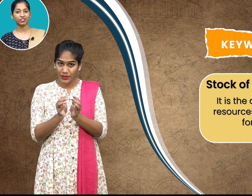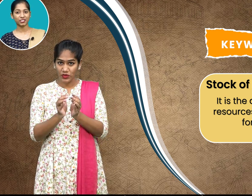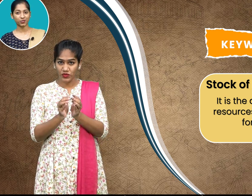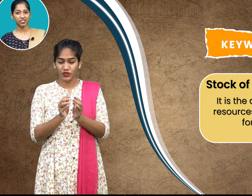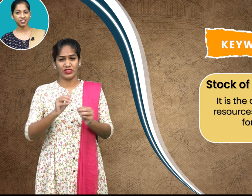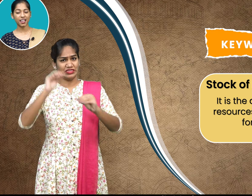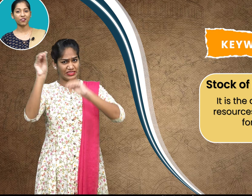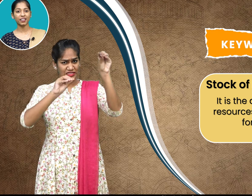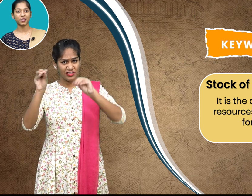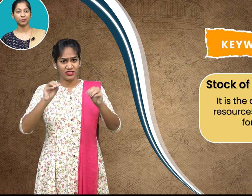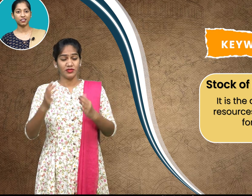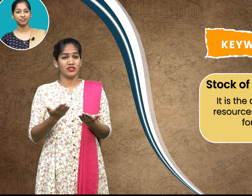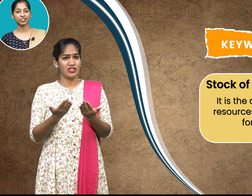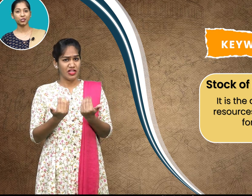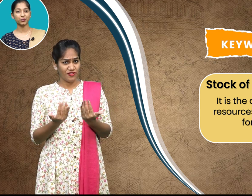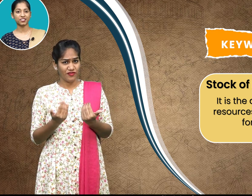resources available for use